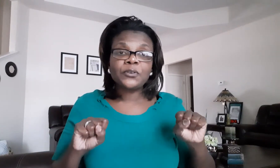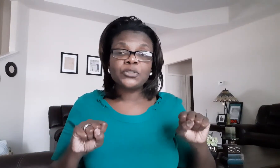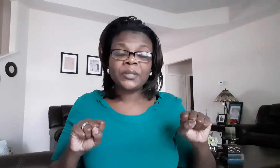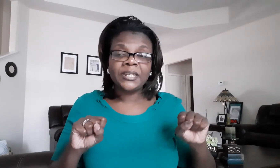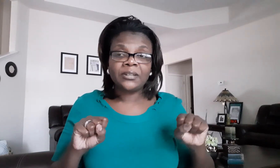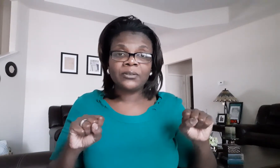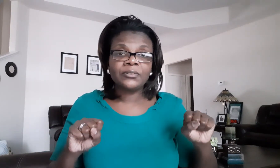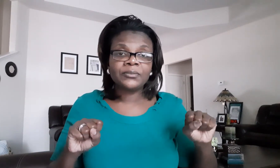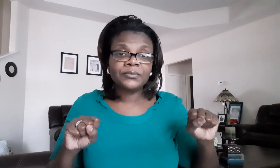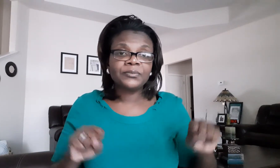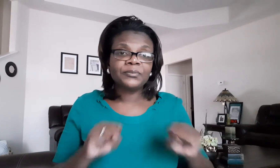first way here